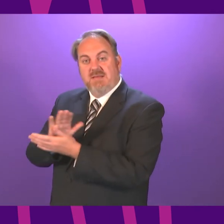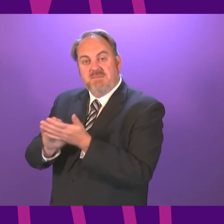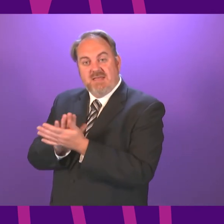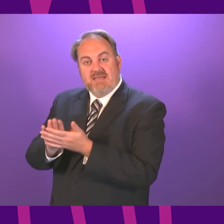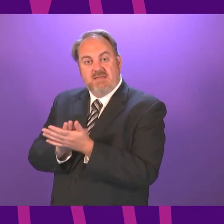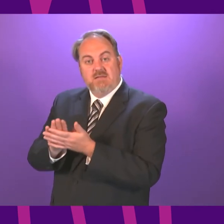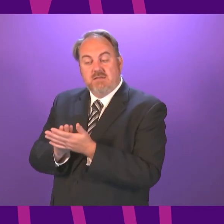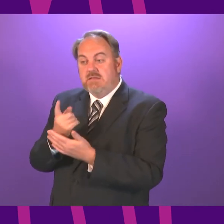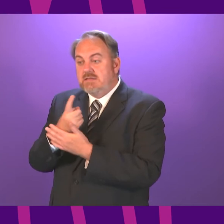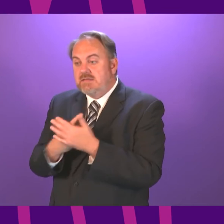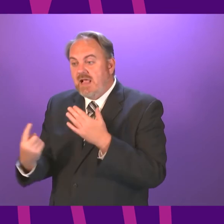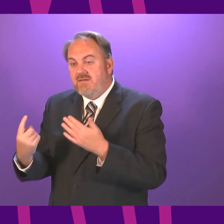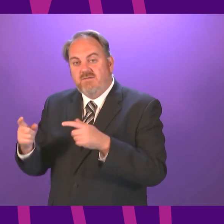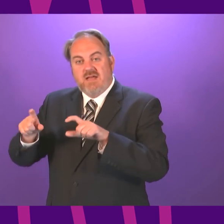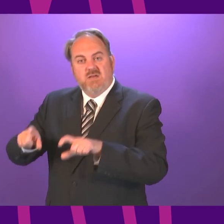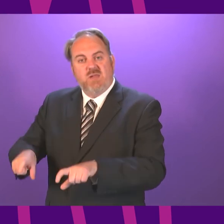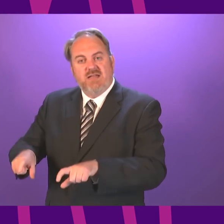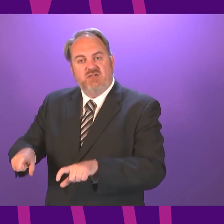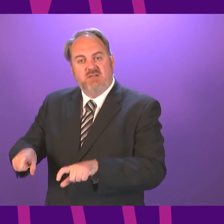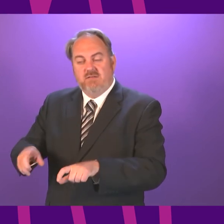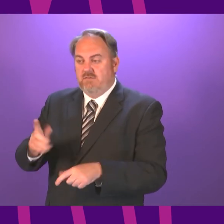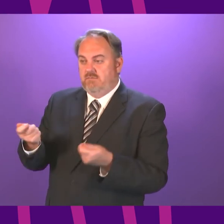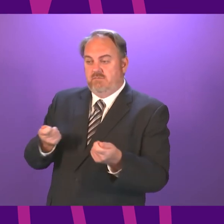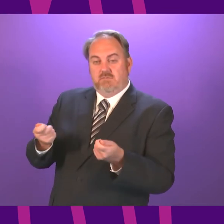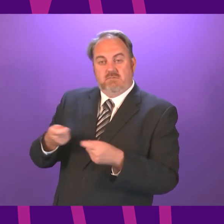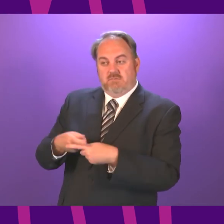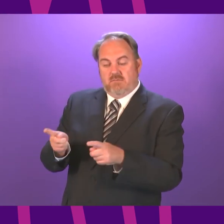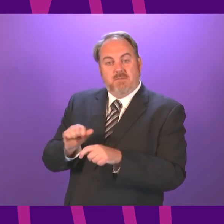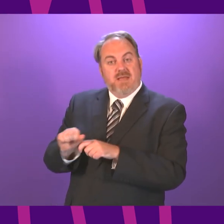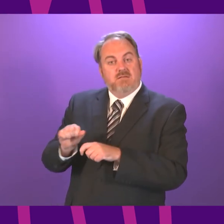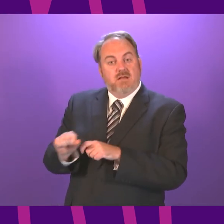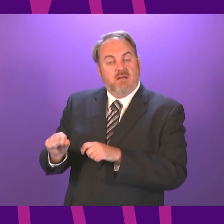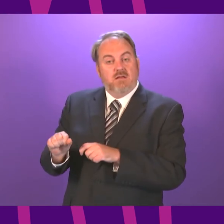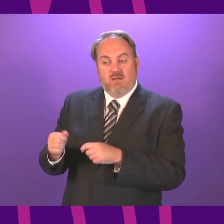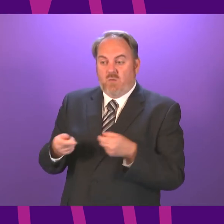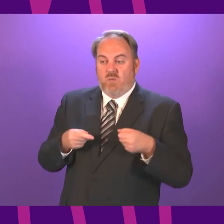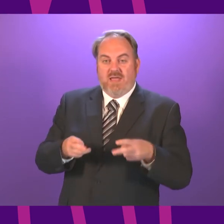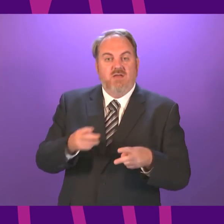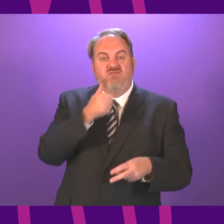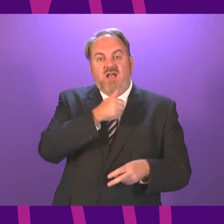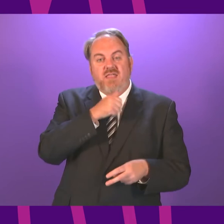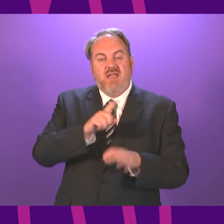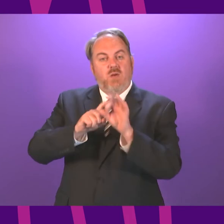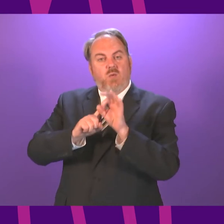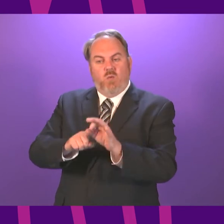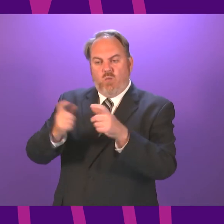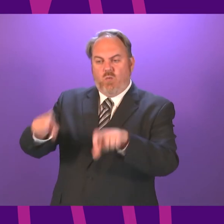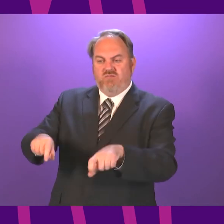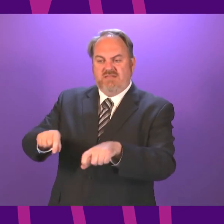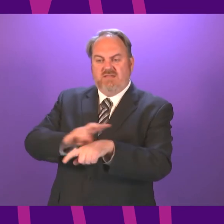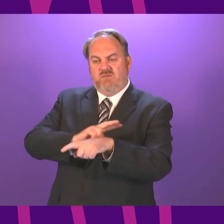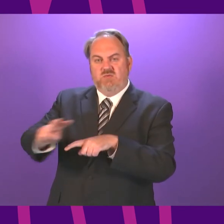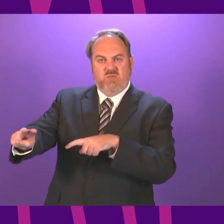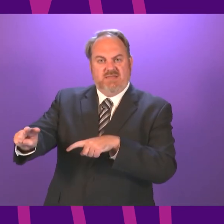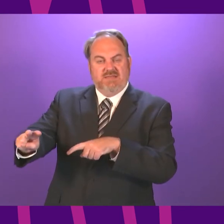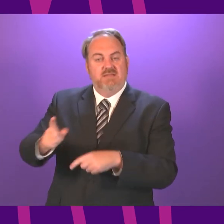self-isolation, particularly for contacts of positive cases, even if not for positive cases themselves. We're not yet at a stage to take that